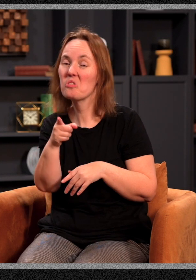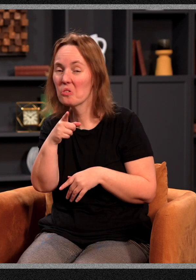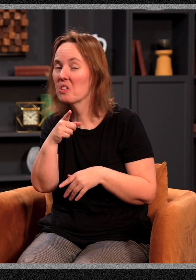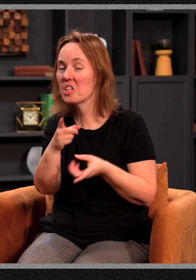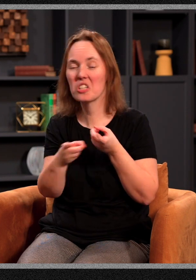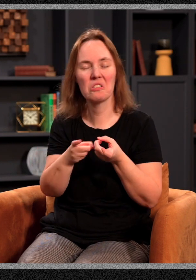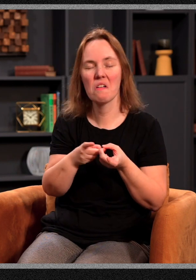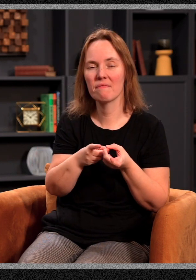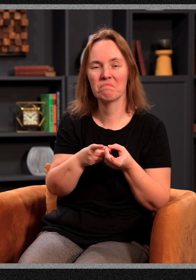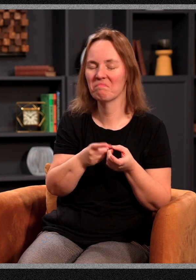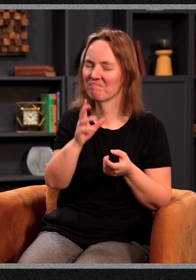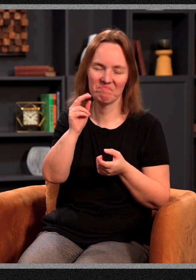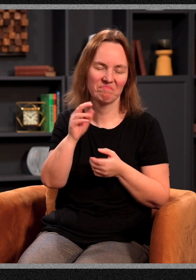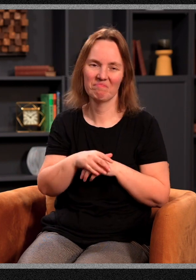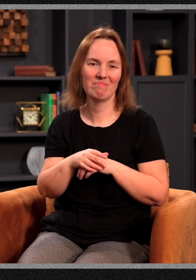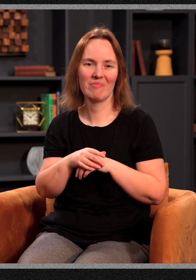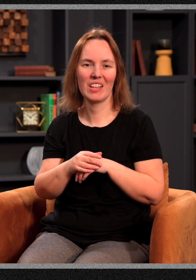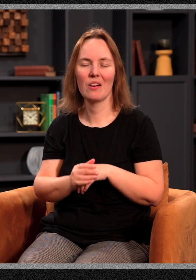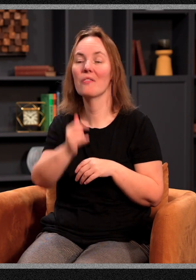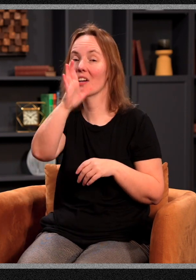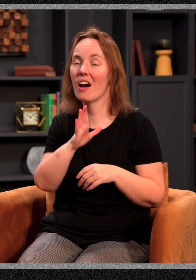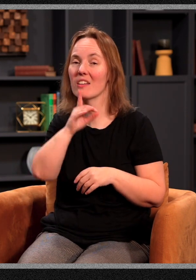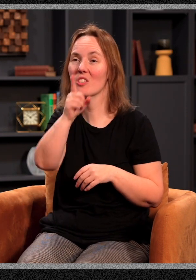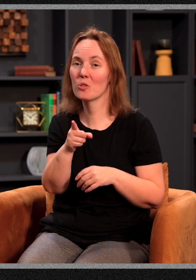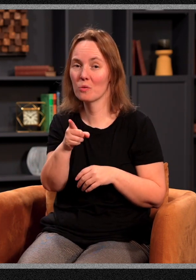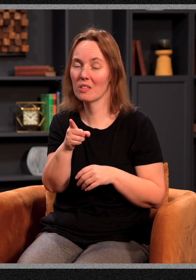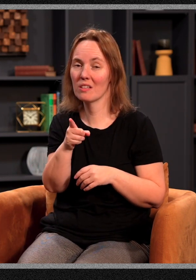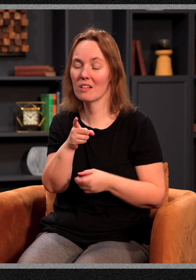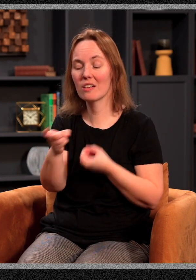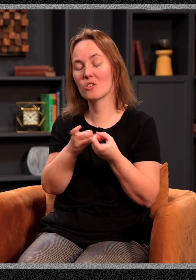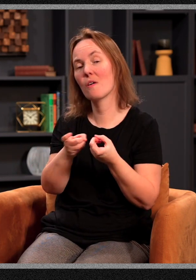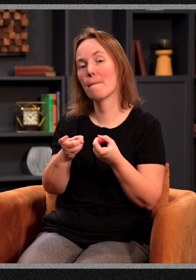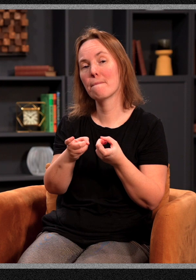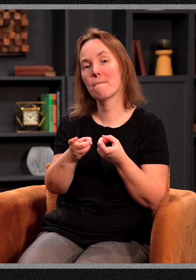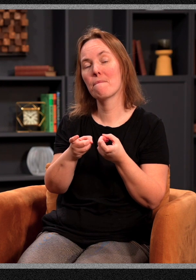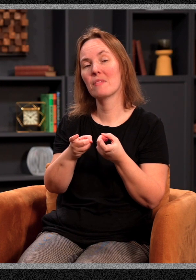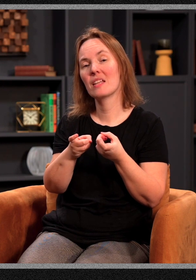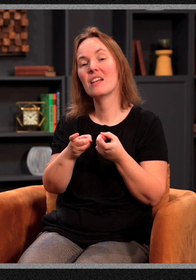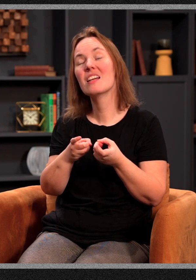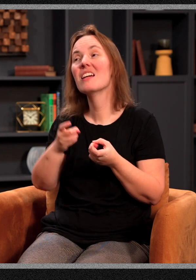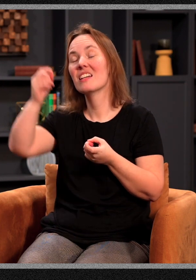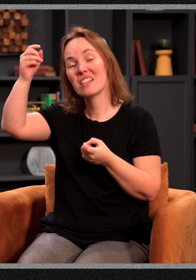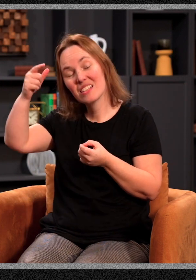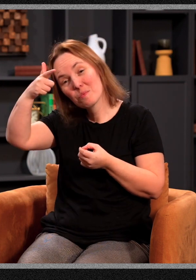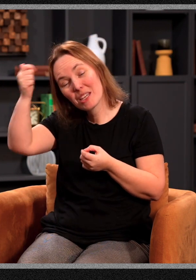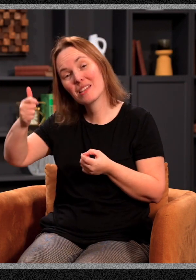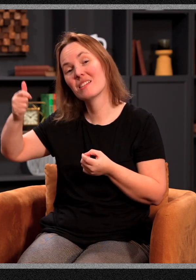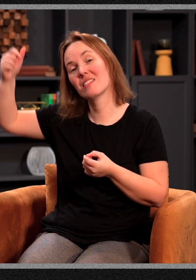But I'm just kind of naive enough to believe that if God is really in control, he's after the main thing, and the main thing is why he sent his son, Jesus, into